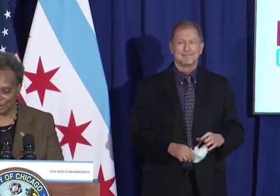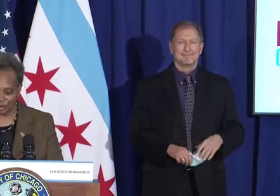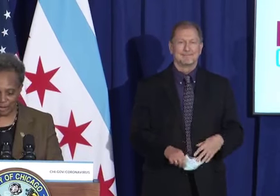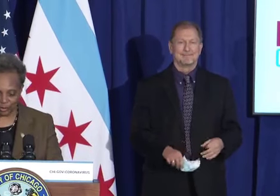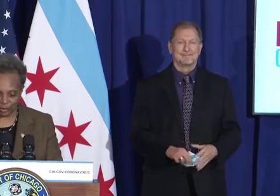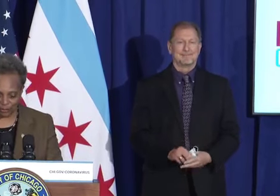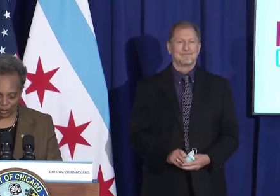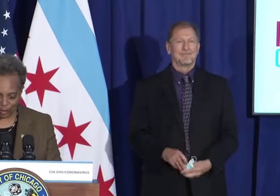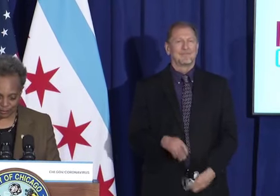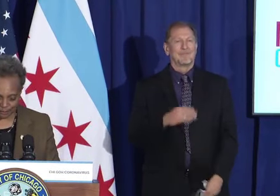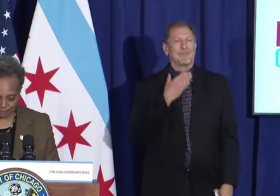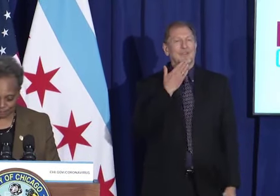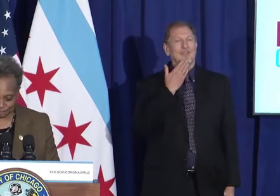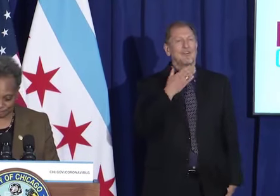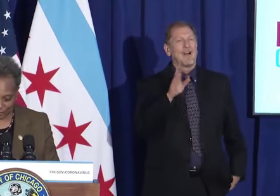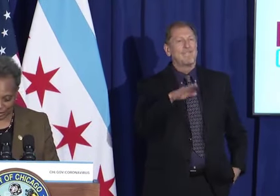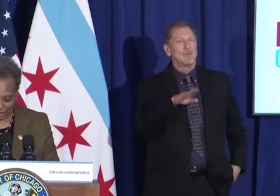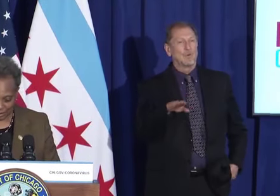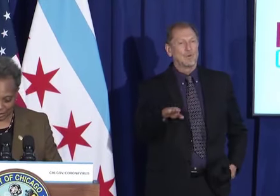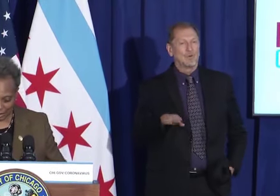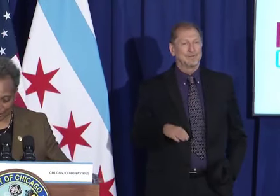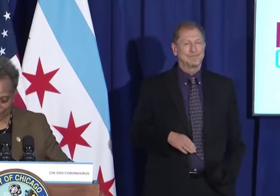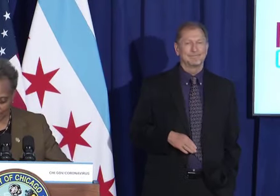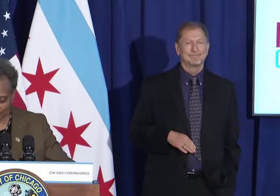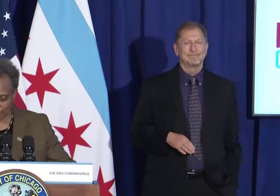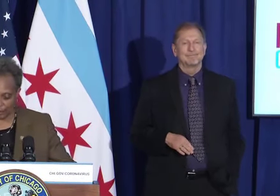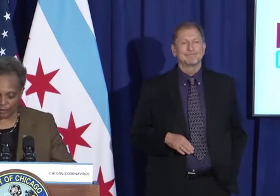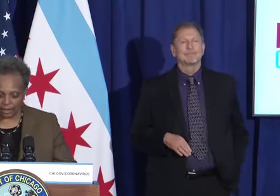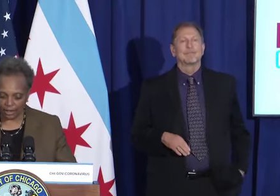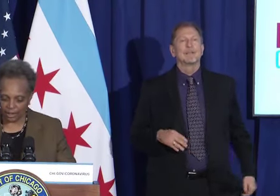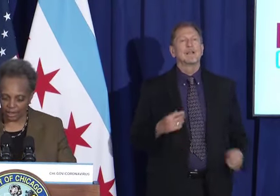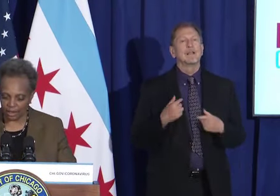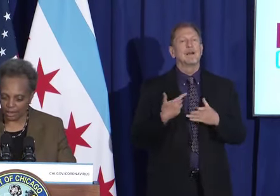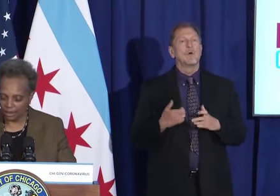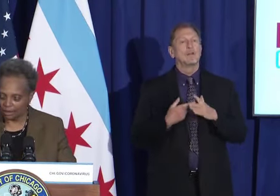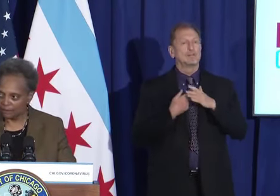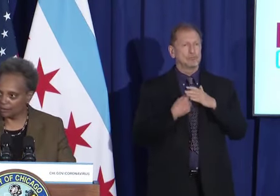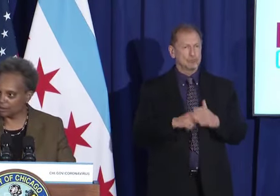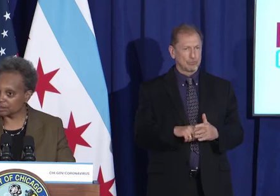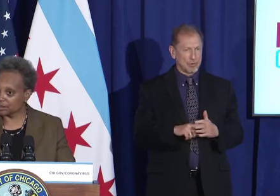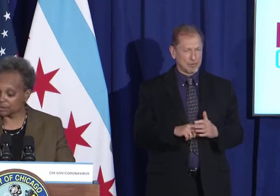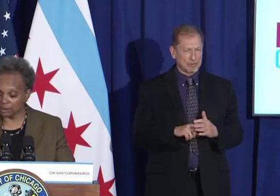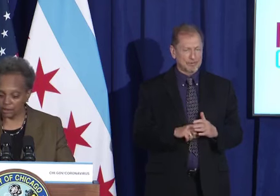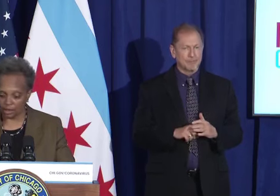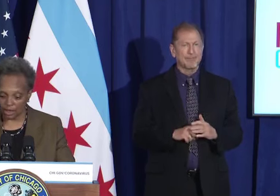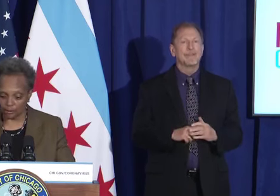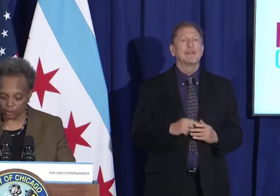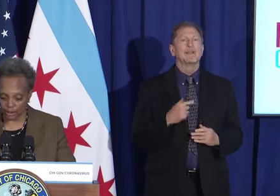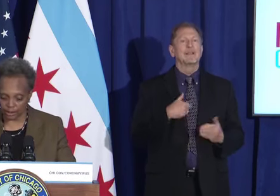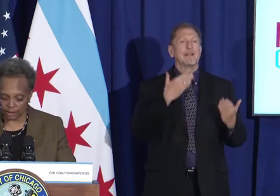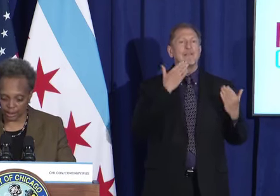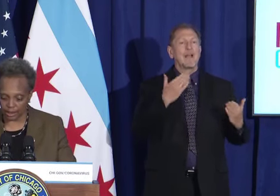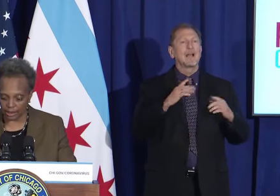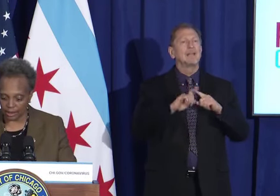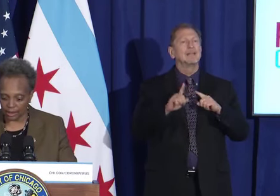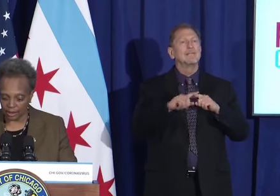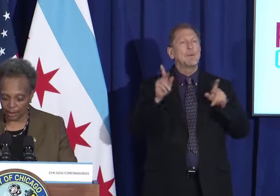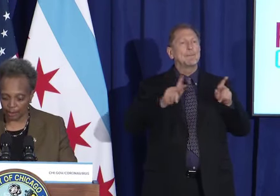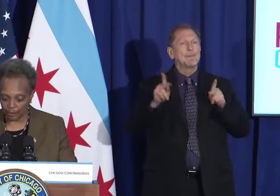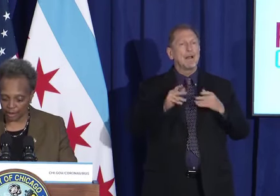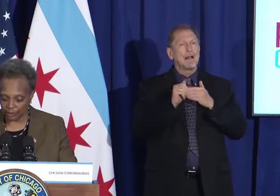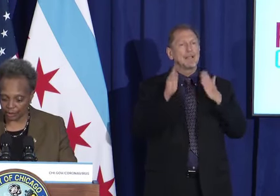All right, good afternoon, everyone. Let me start by thanking the various leaders that are joining us today.